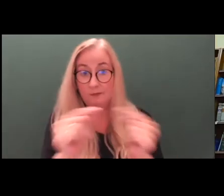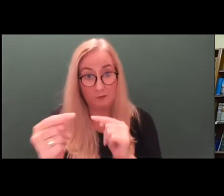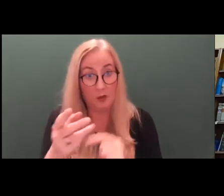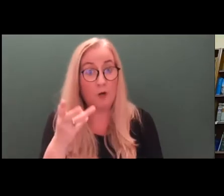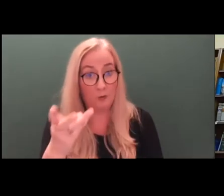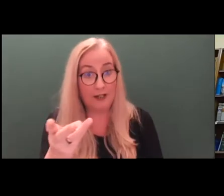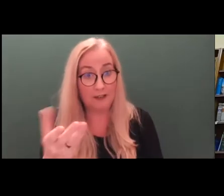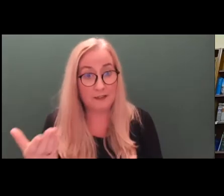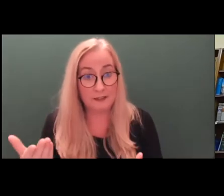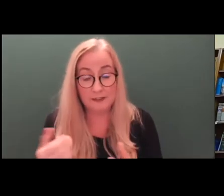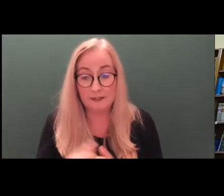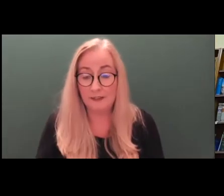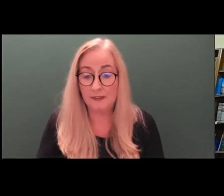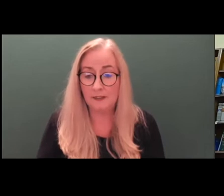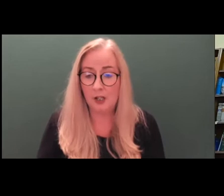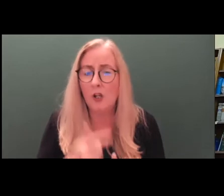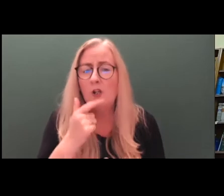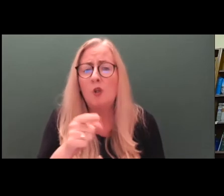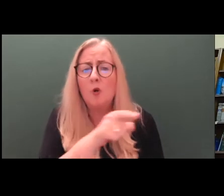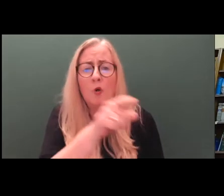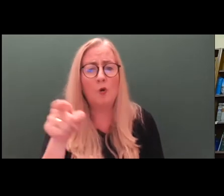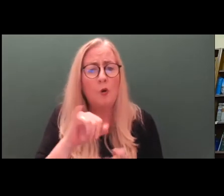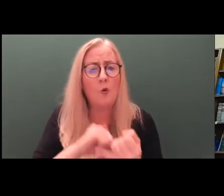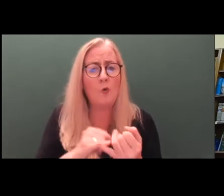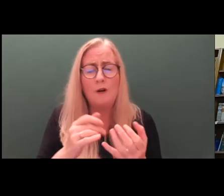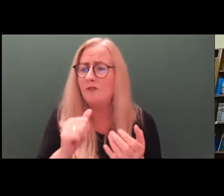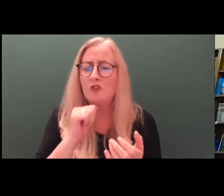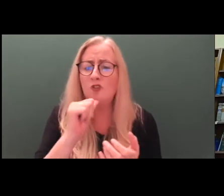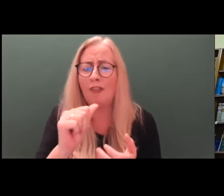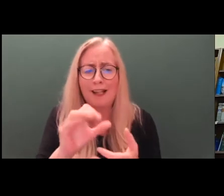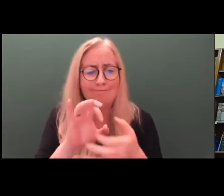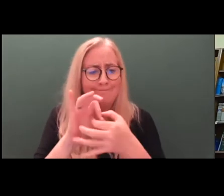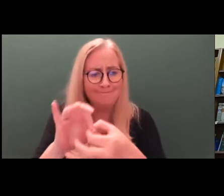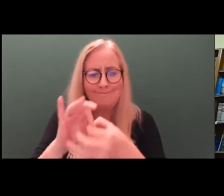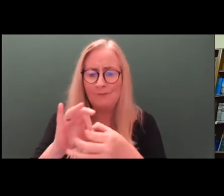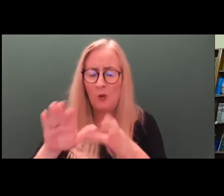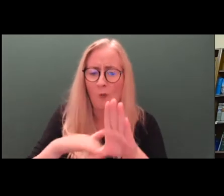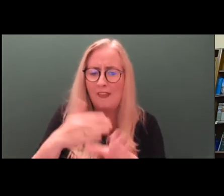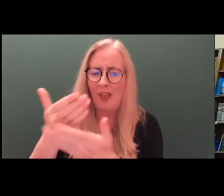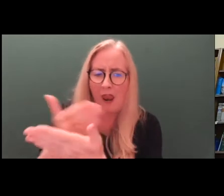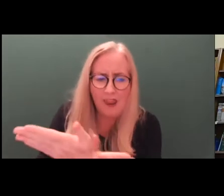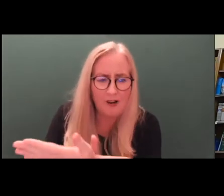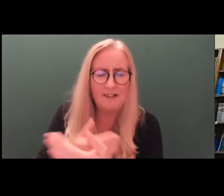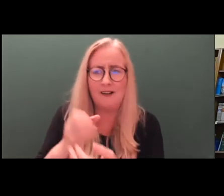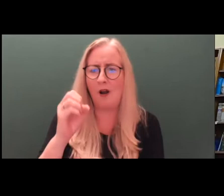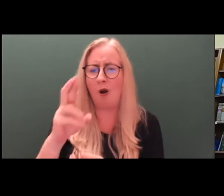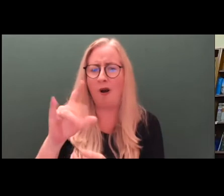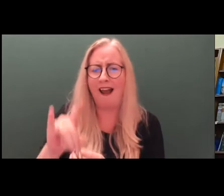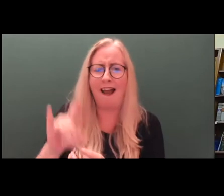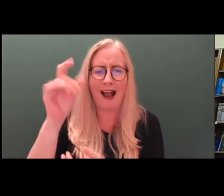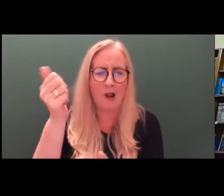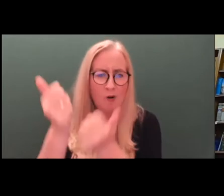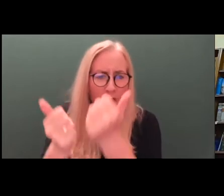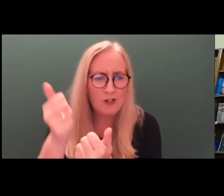Regrettably, think that even those of you who have had no engagement with litigation or the High Court's wardship jurisdiction